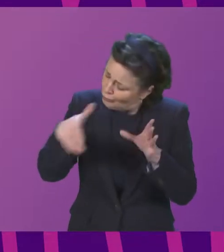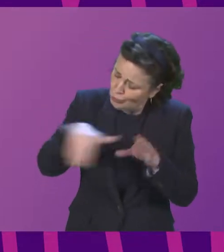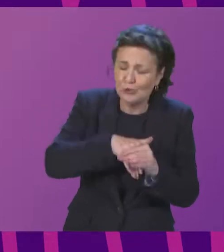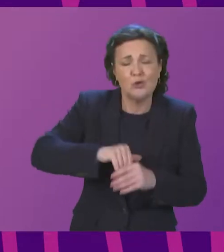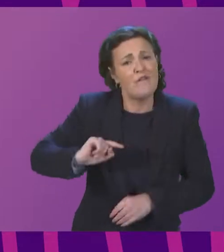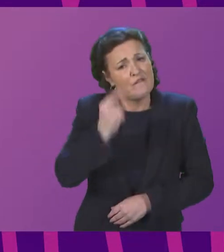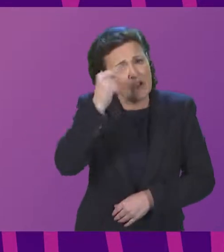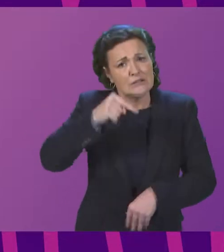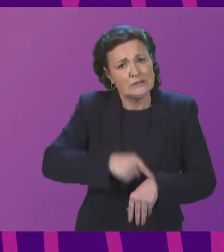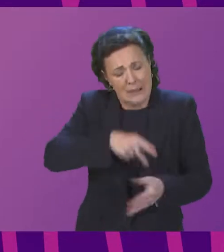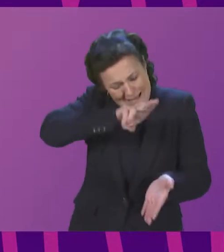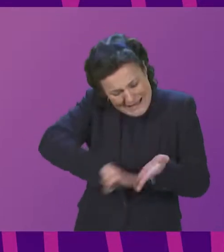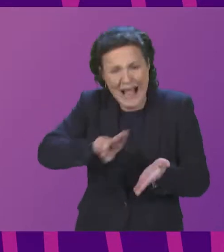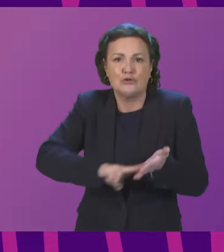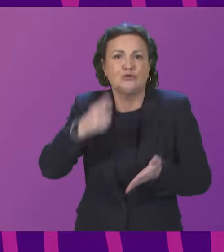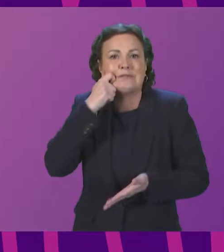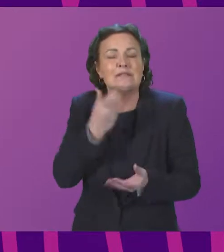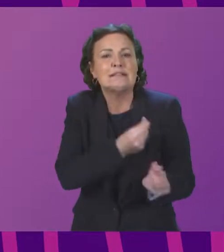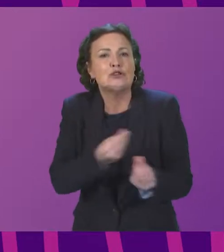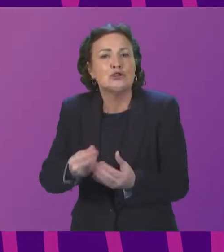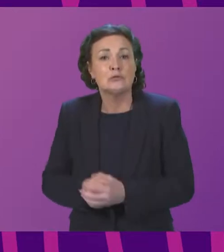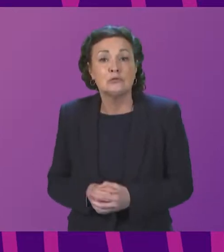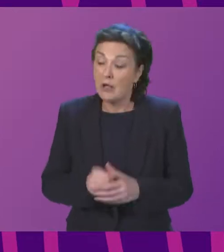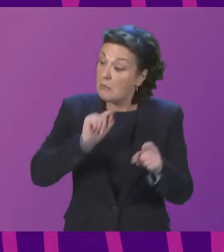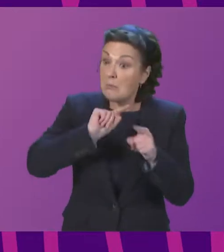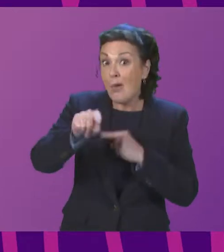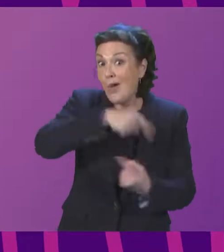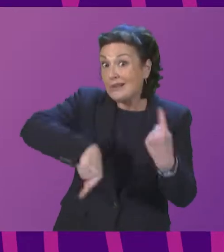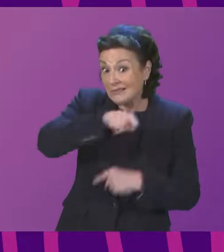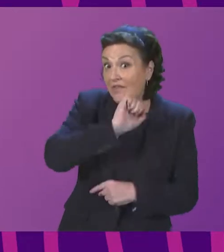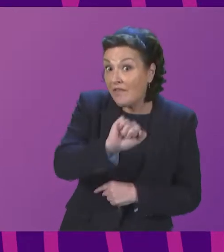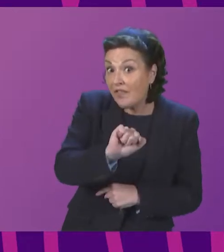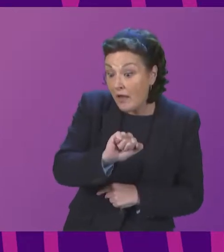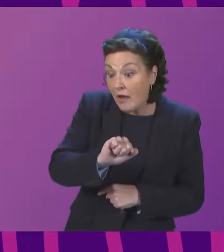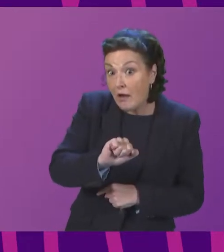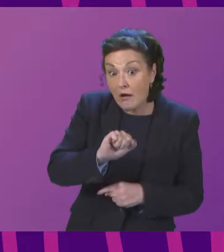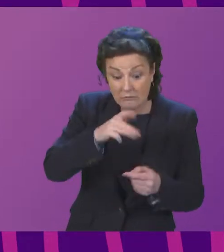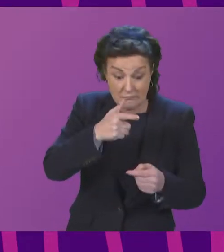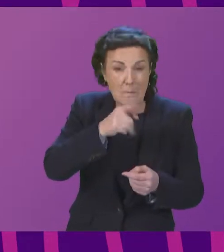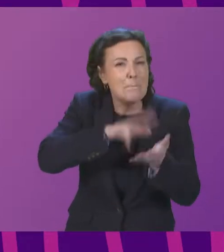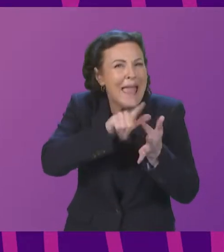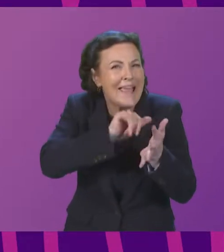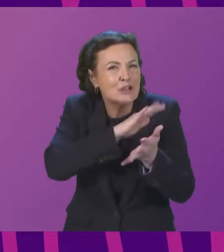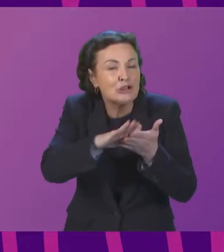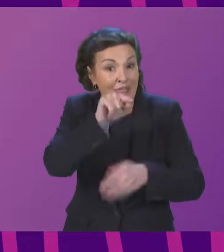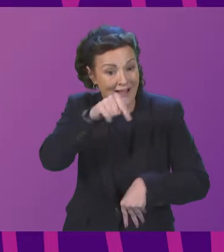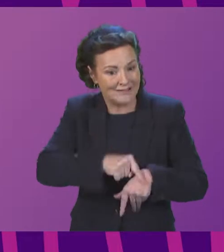hernia repair over 85% of most of their hernia repair since mesh was introduced in the 80s has not improved.